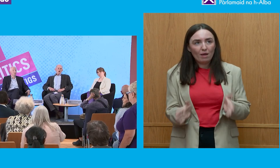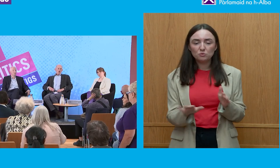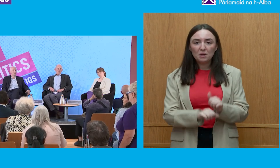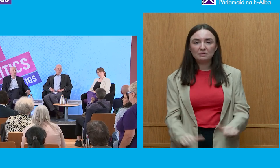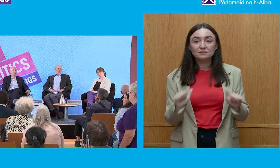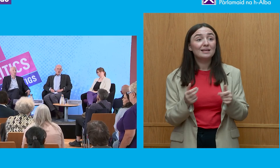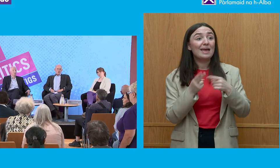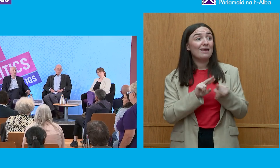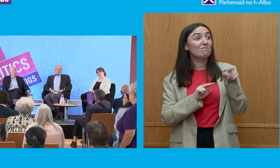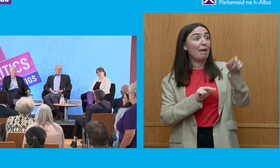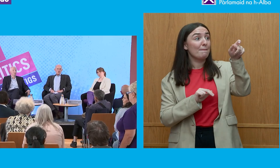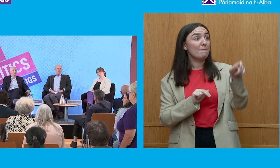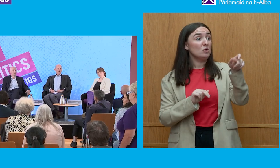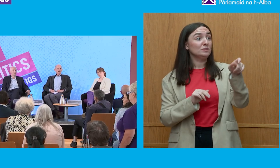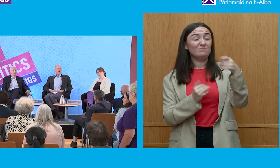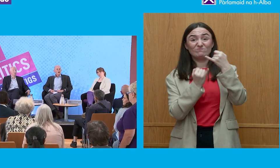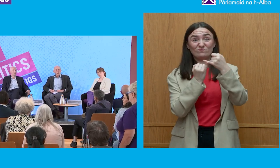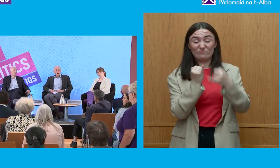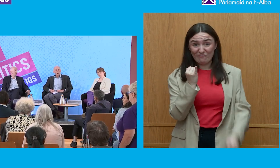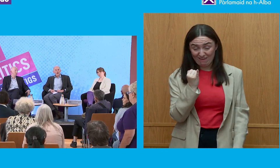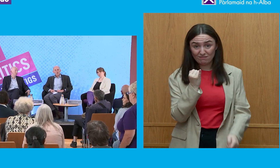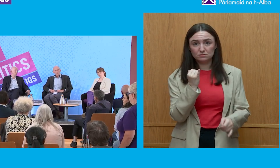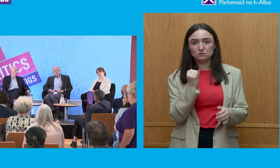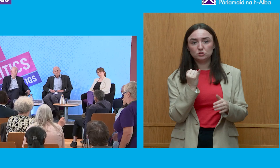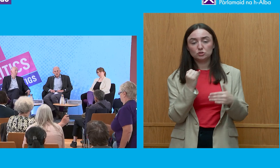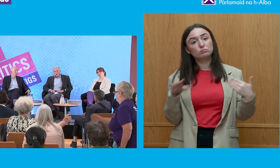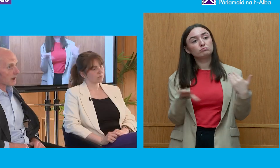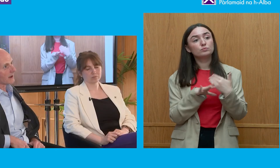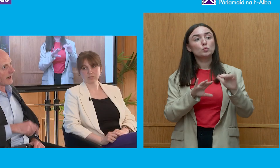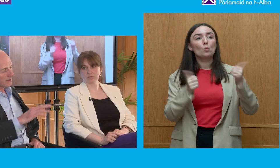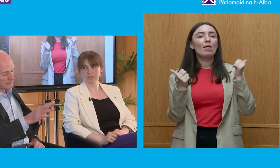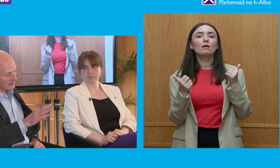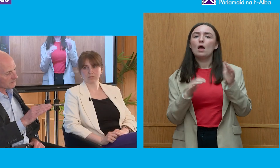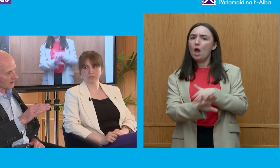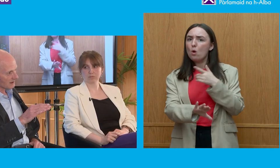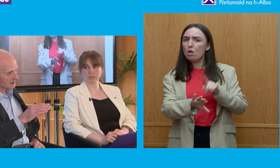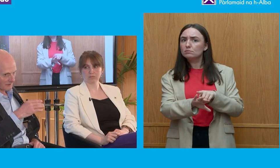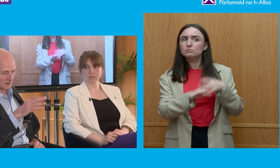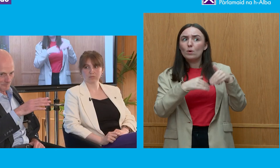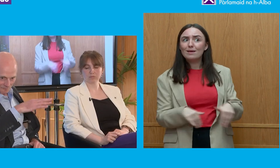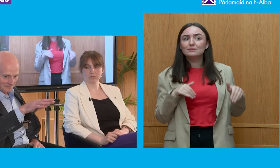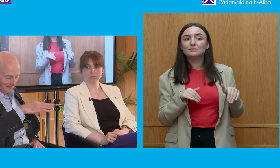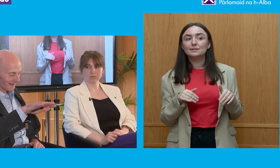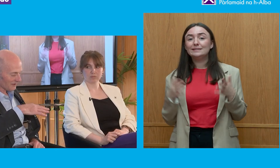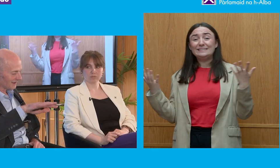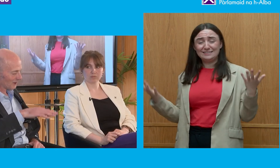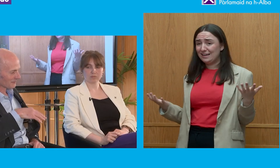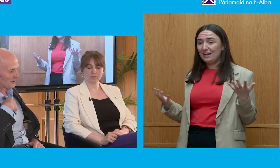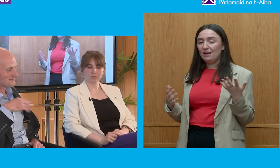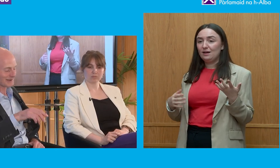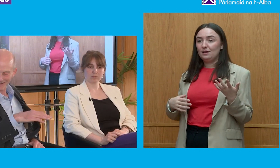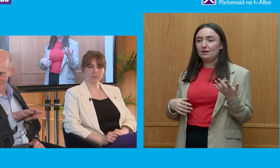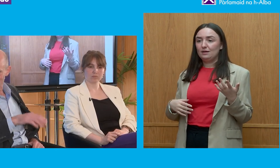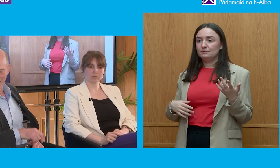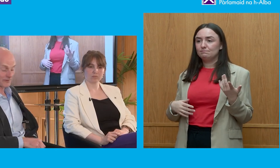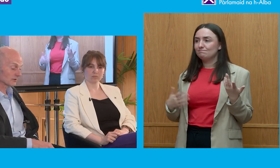fails adequately to serve his task It doesn't again don't test me on the details I think it went